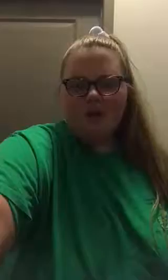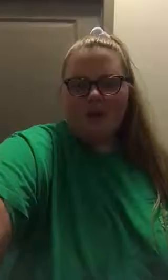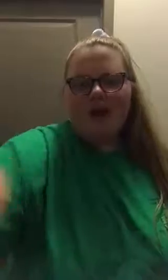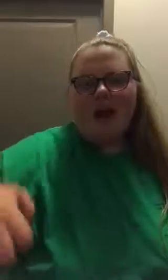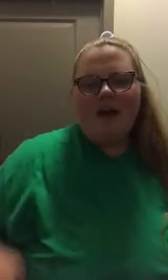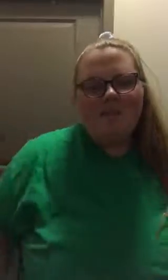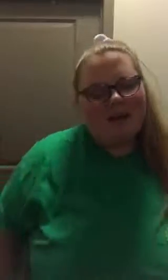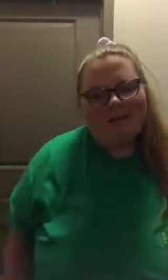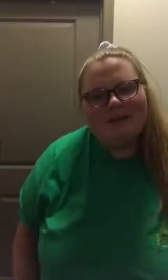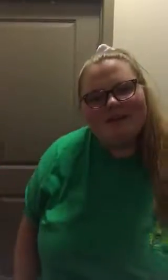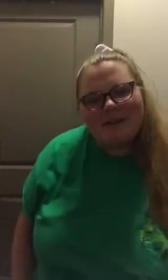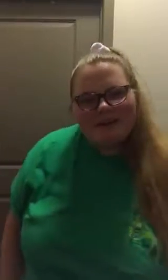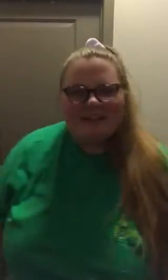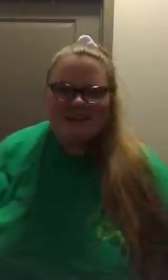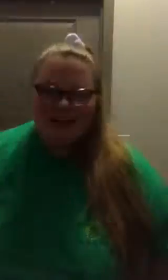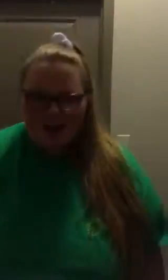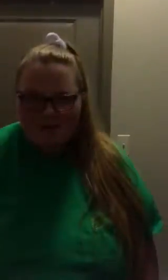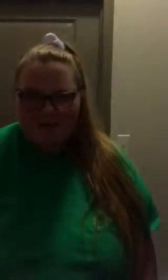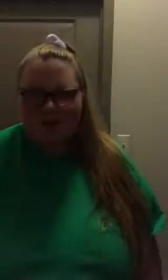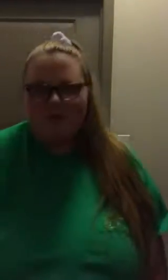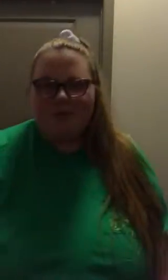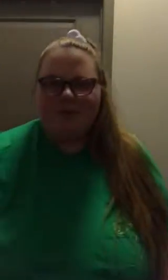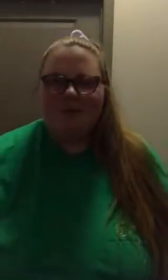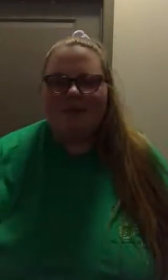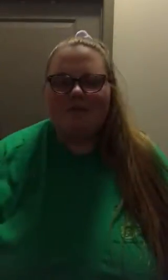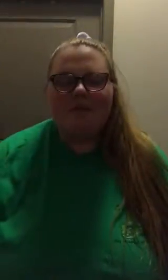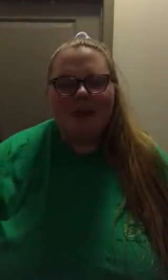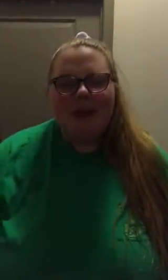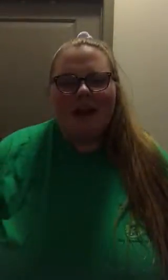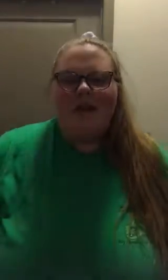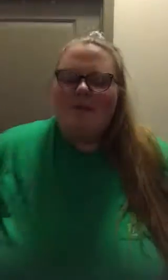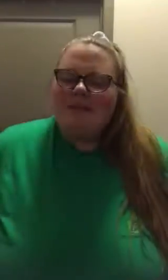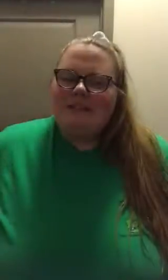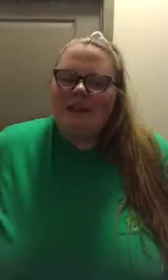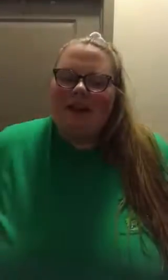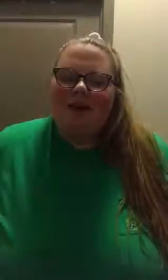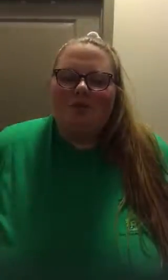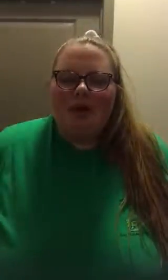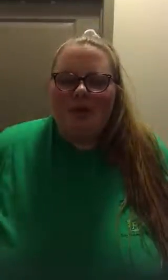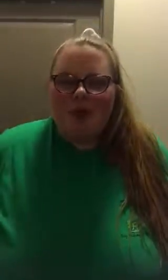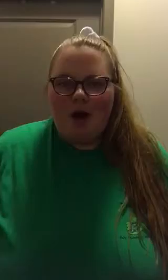Hi, my name is Mary Dean. I am a leader with Troop 740, and I will be singing Rare Bog.